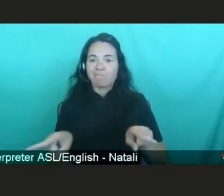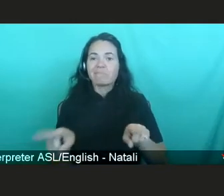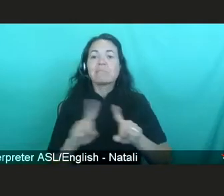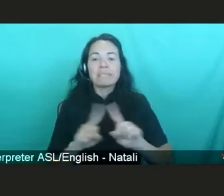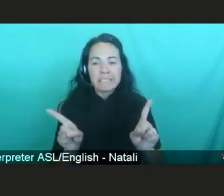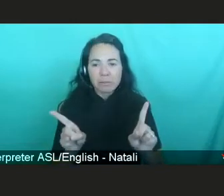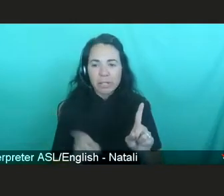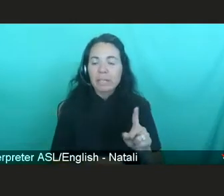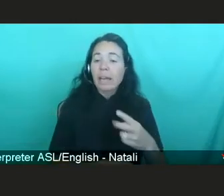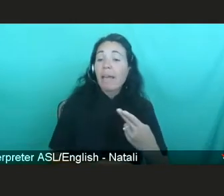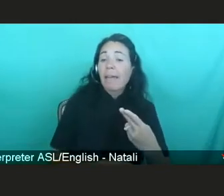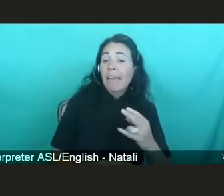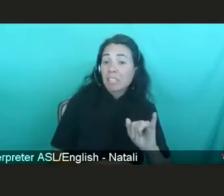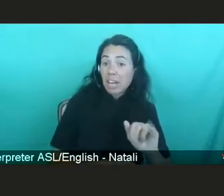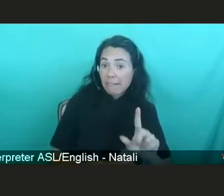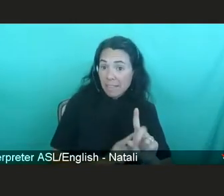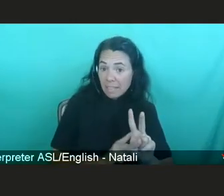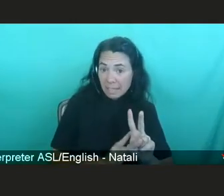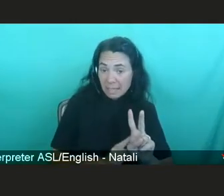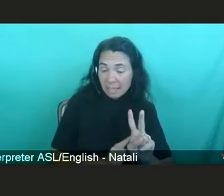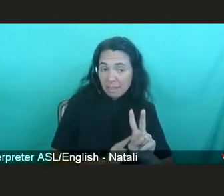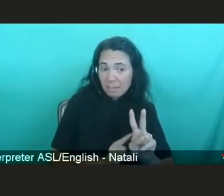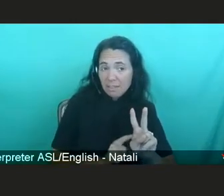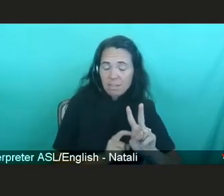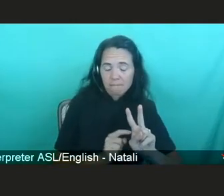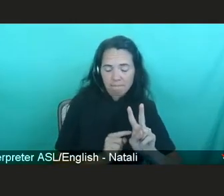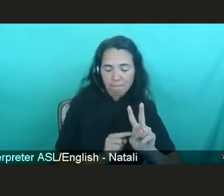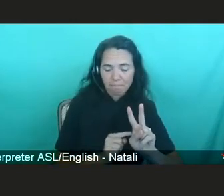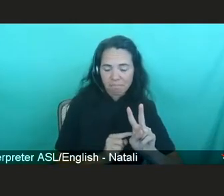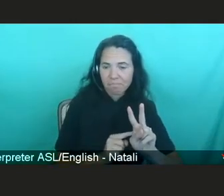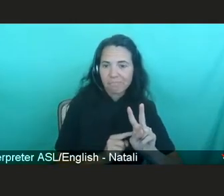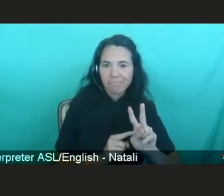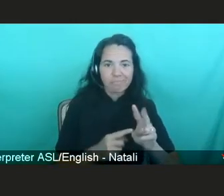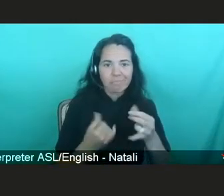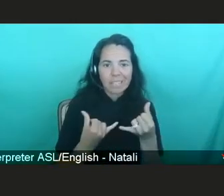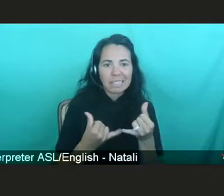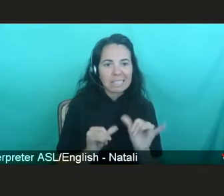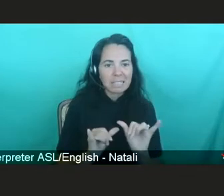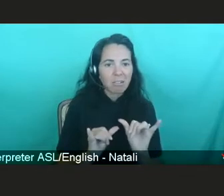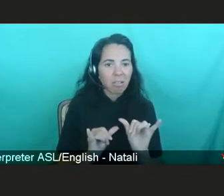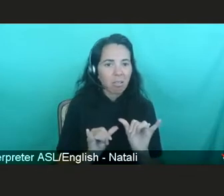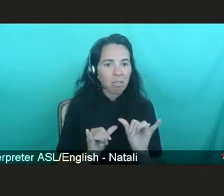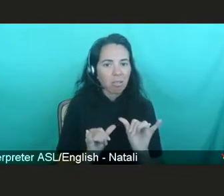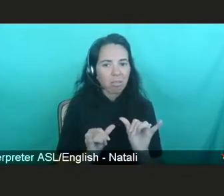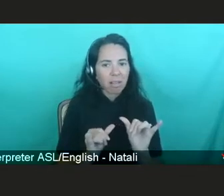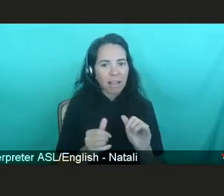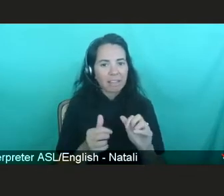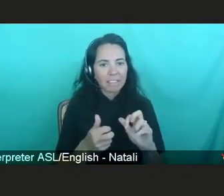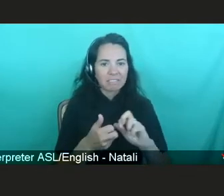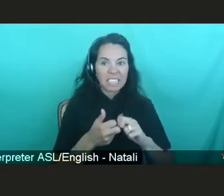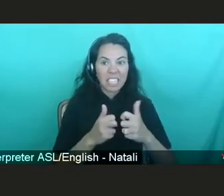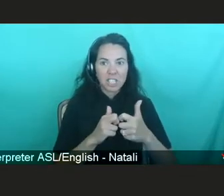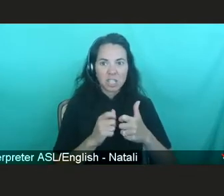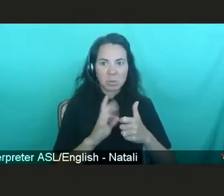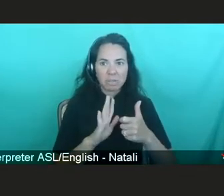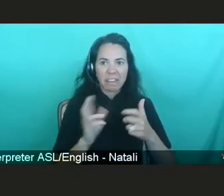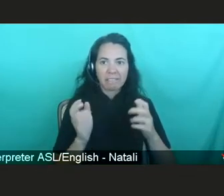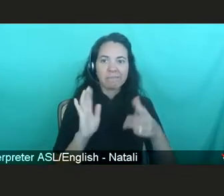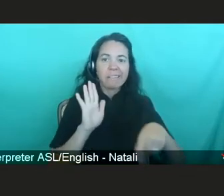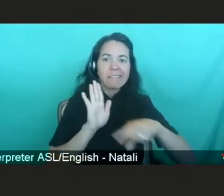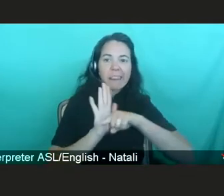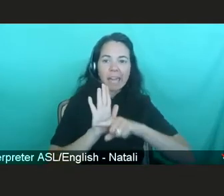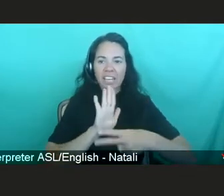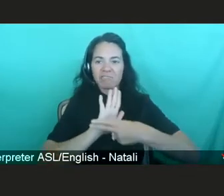came, you still had the issue of the stigmatization of the population that was